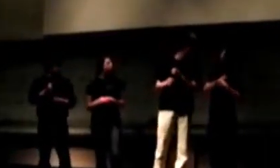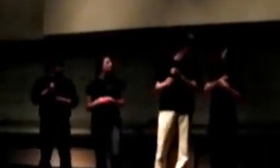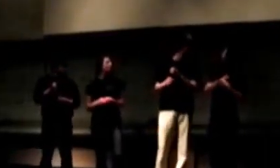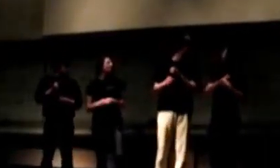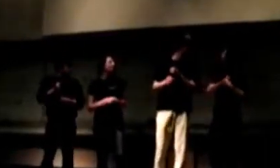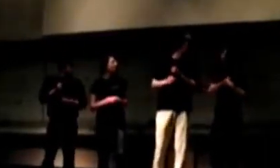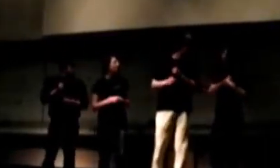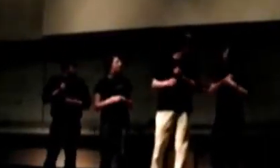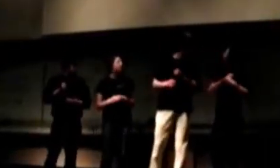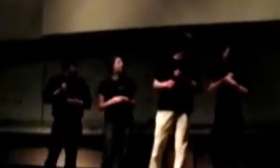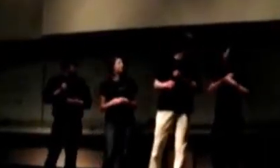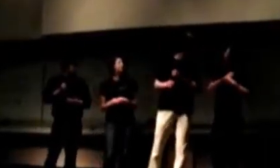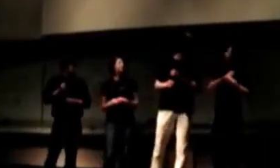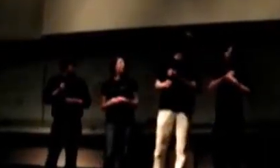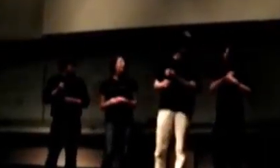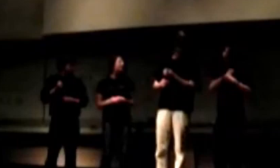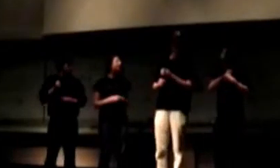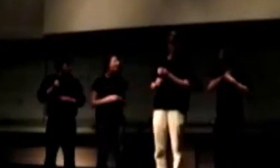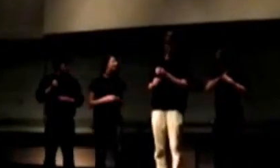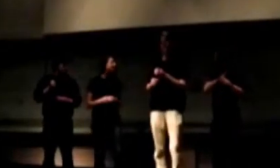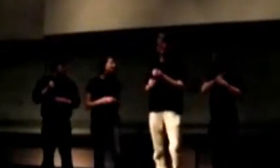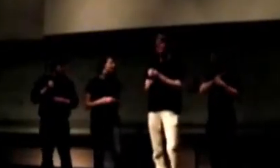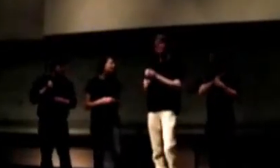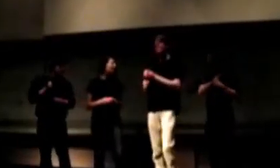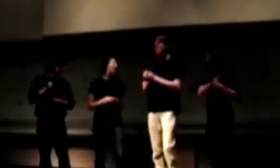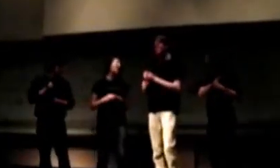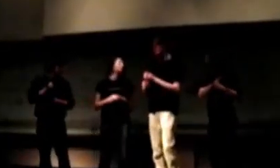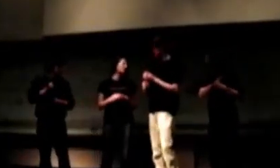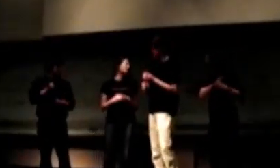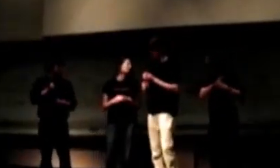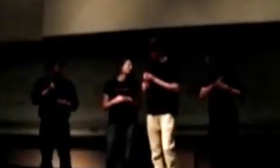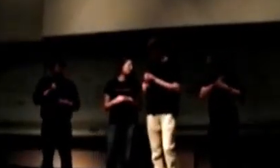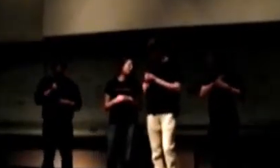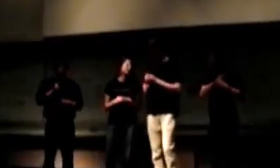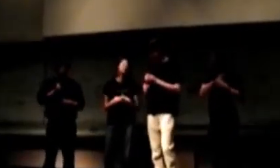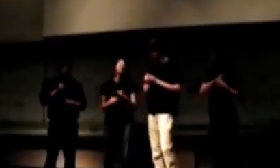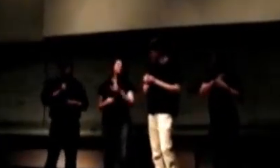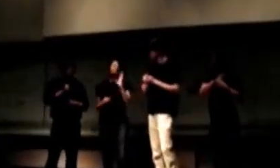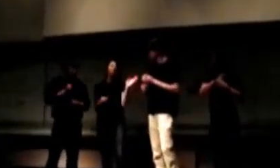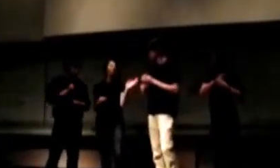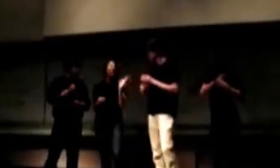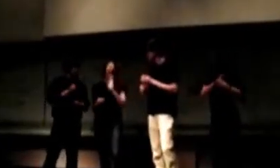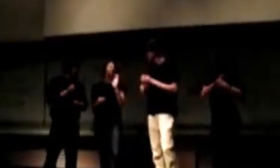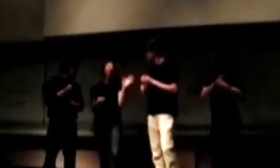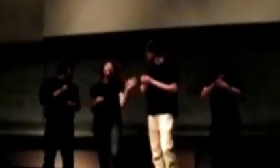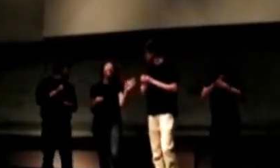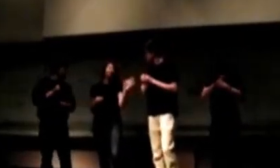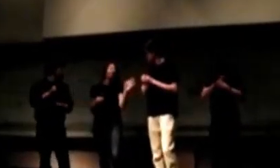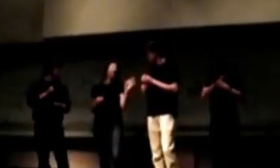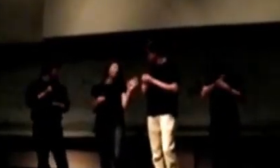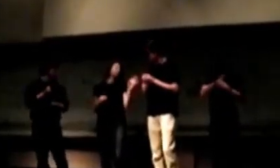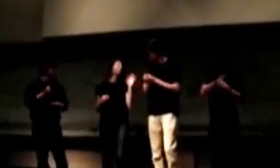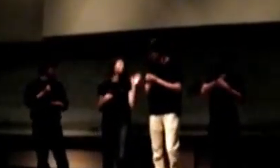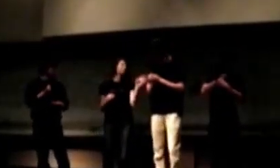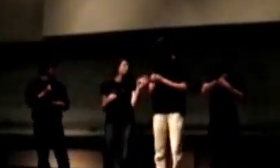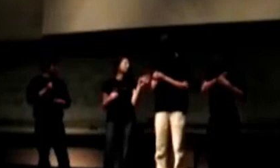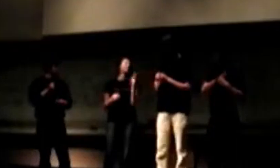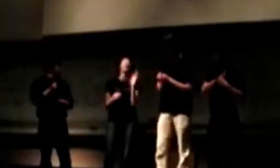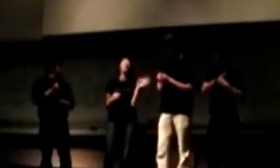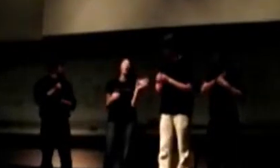day. Oh, okay. Keep arguing. Yeah! Guys, I walk to work. I don't have any harmful footprint at